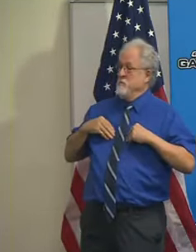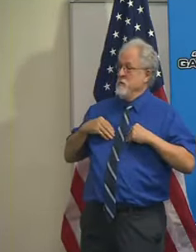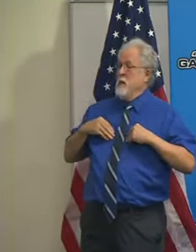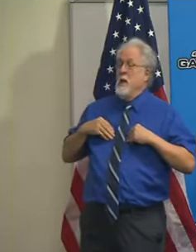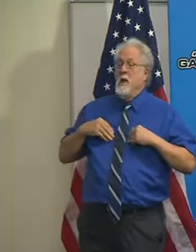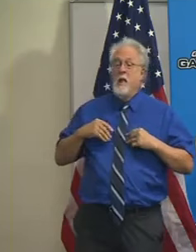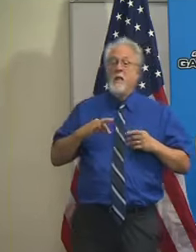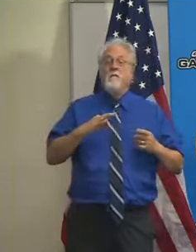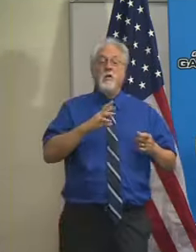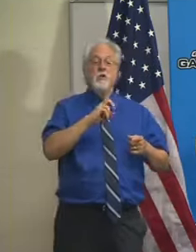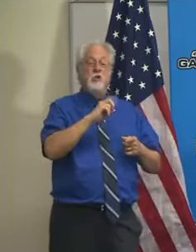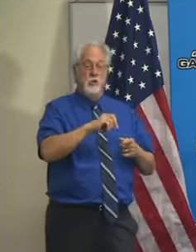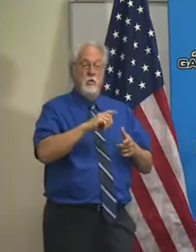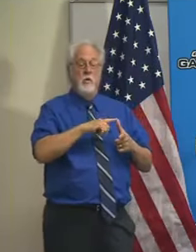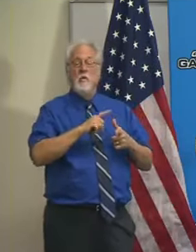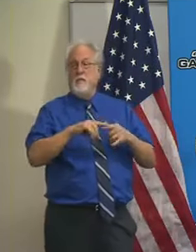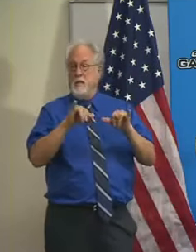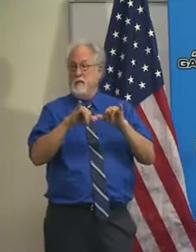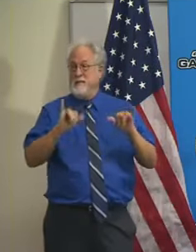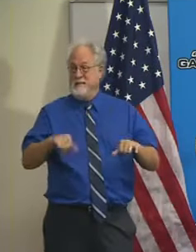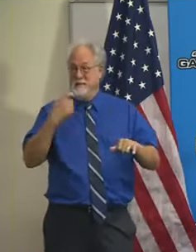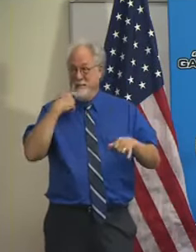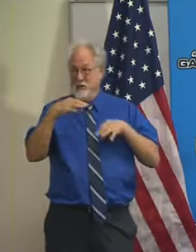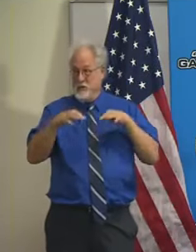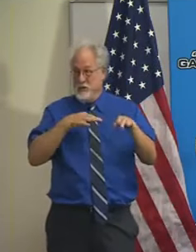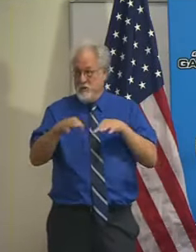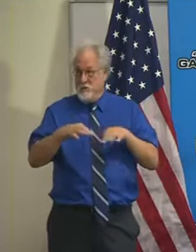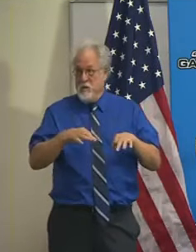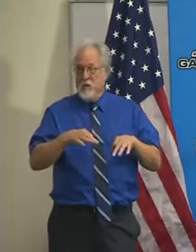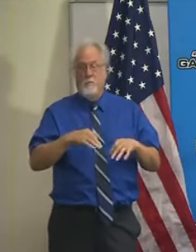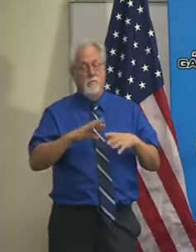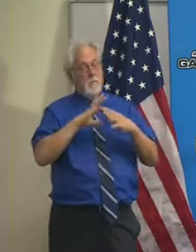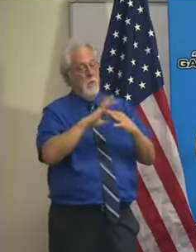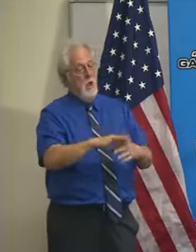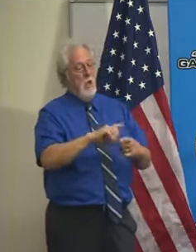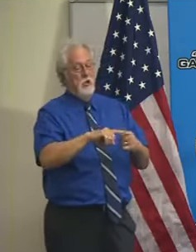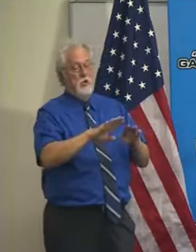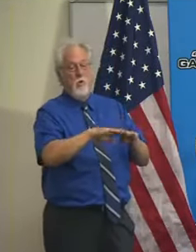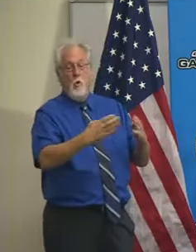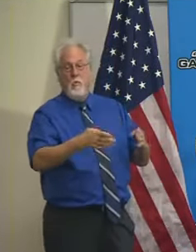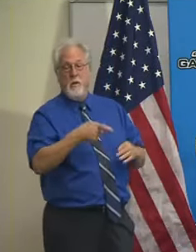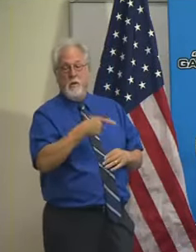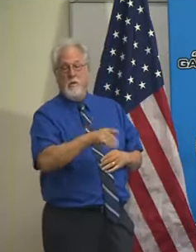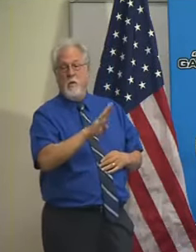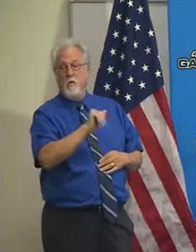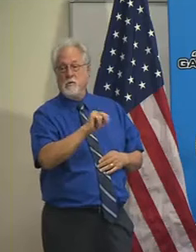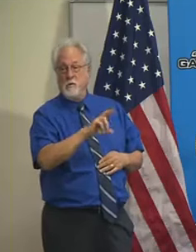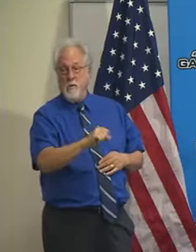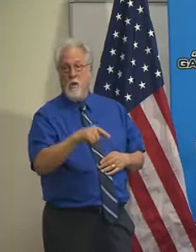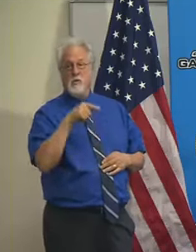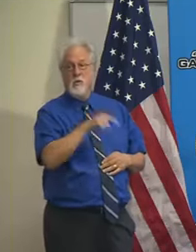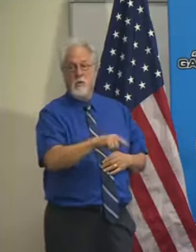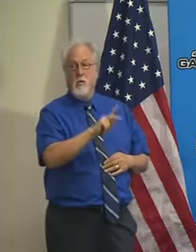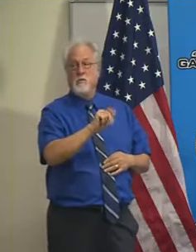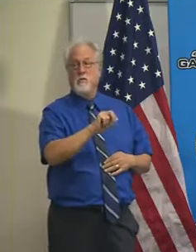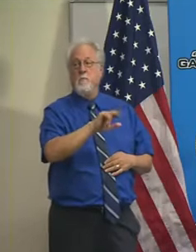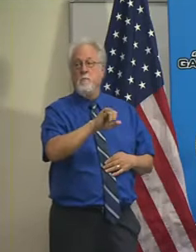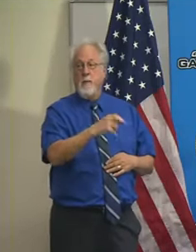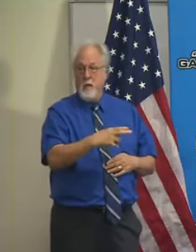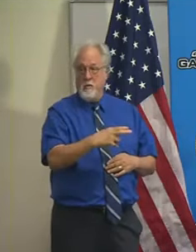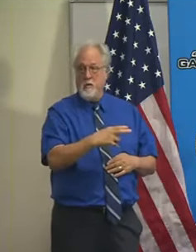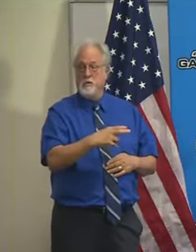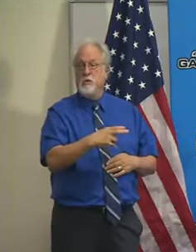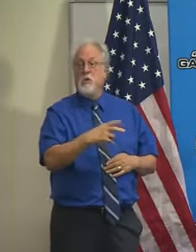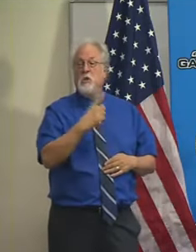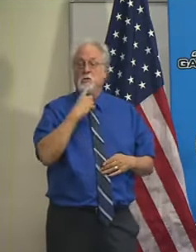then the system that I described earlier with respect to opening those bars and those parishes to on